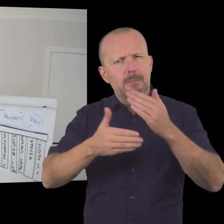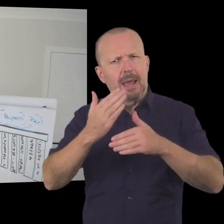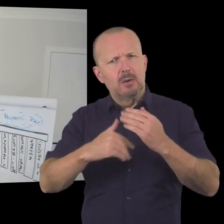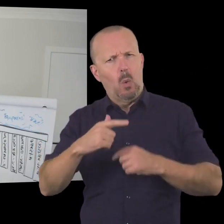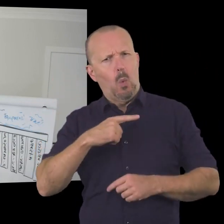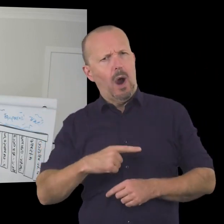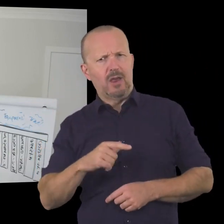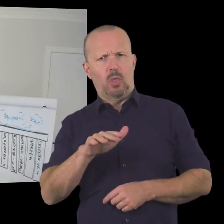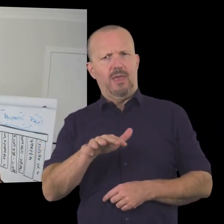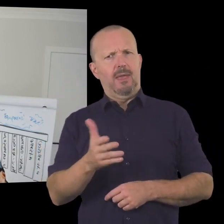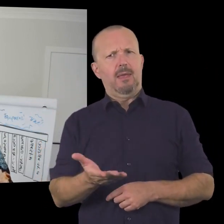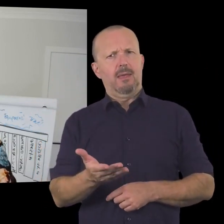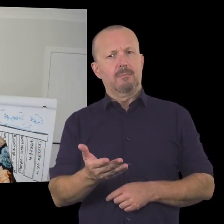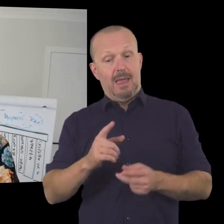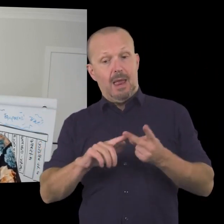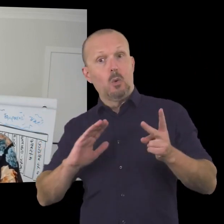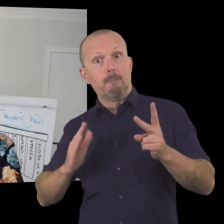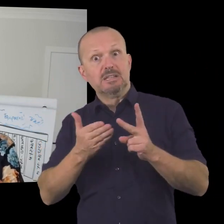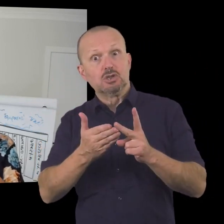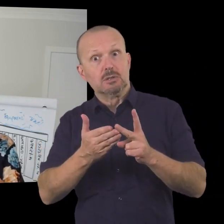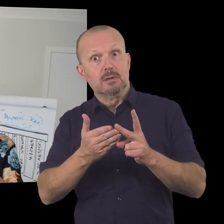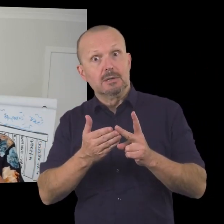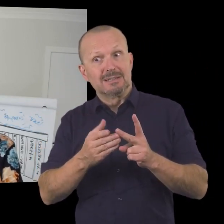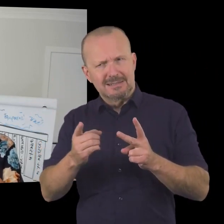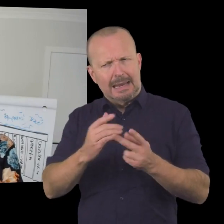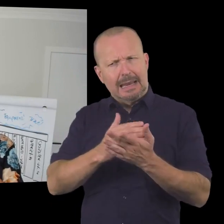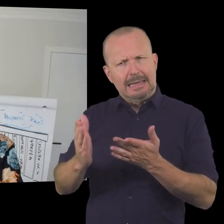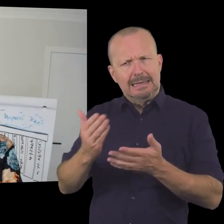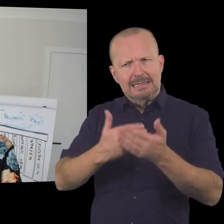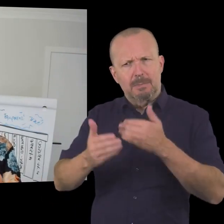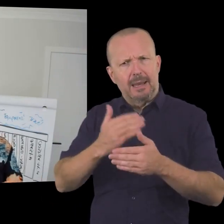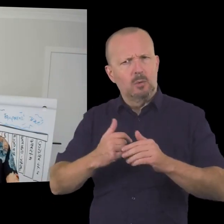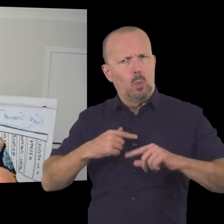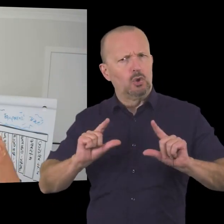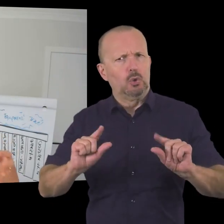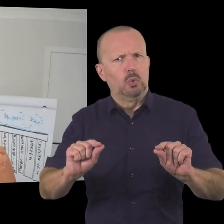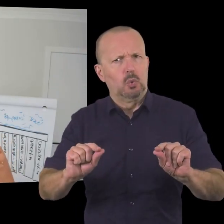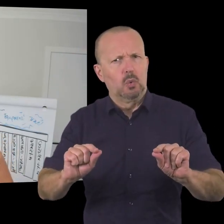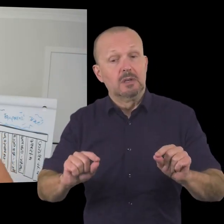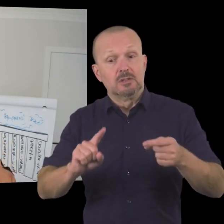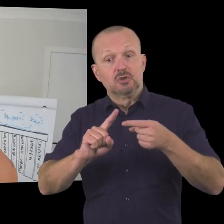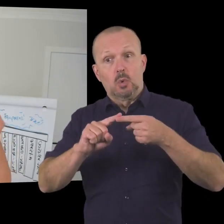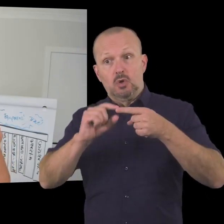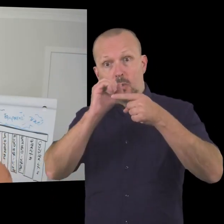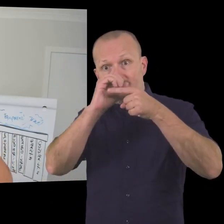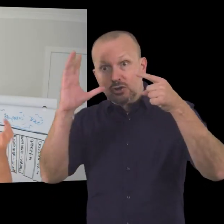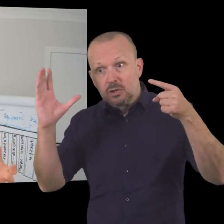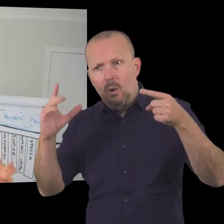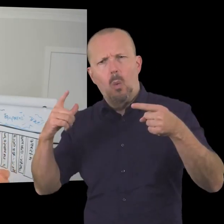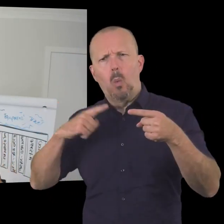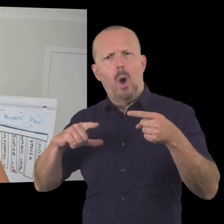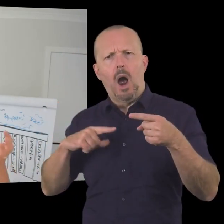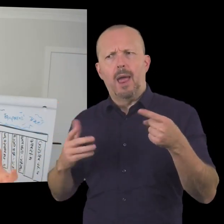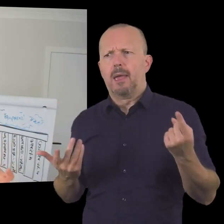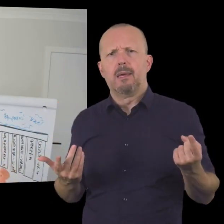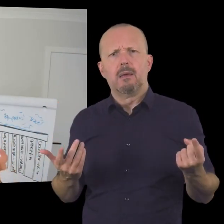you exist and does your mission articulate what you do so your vision is all about your why why do you